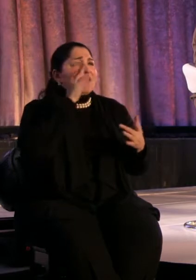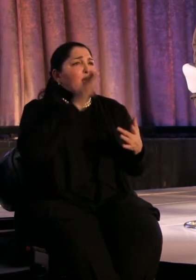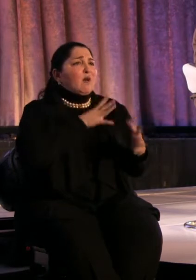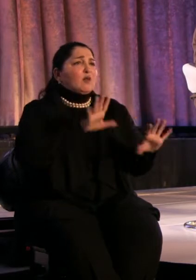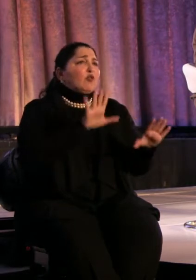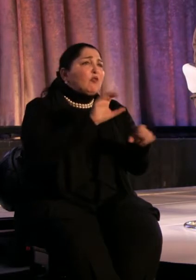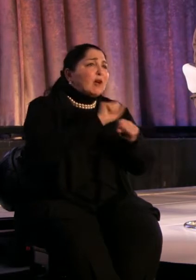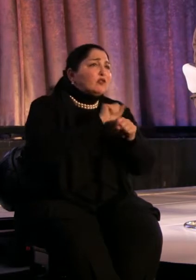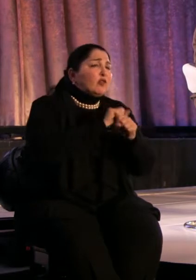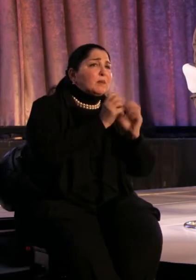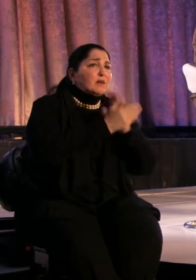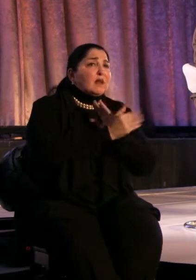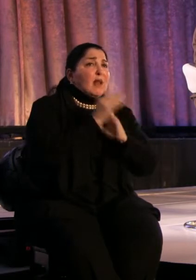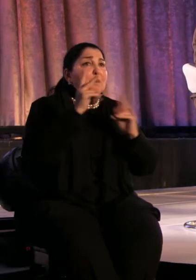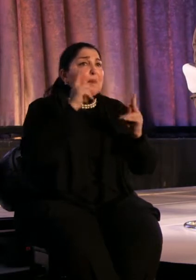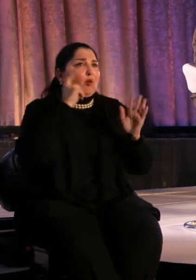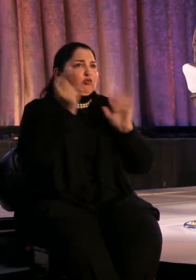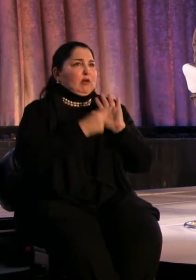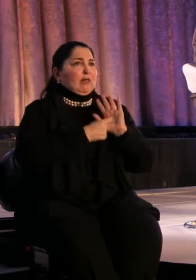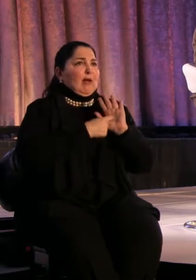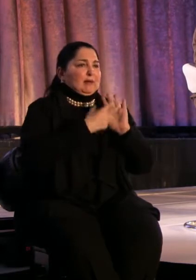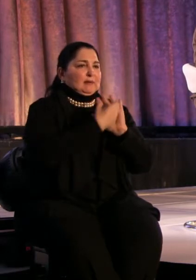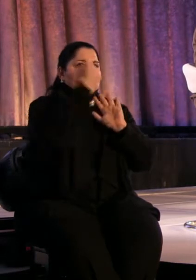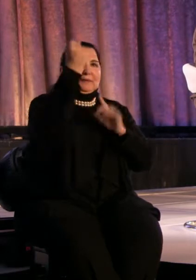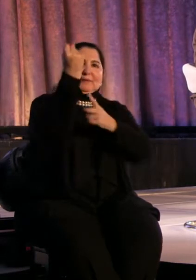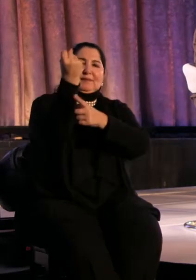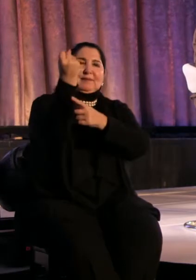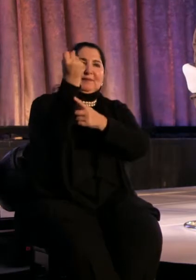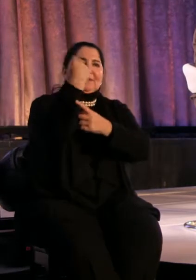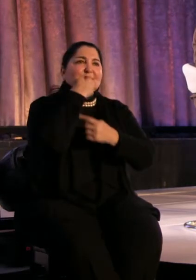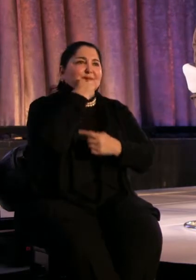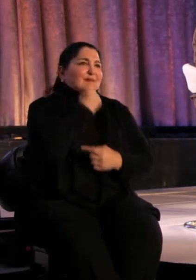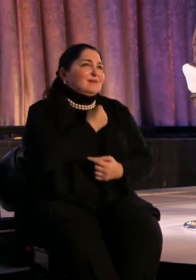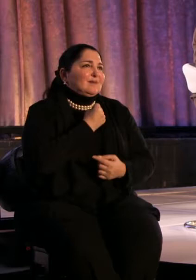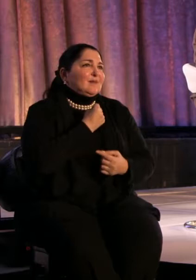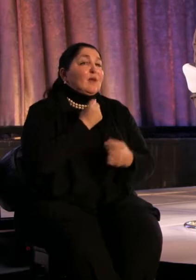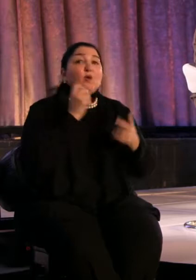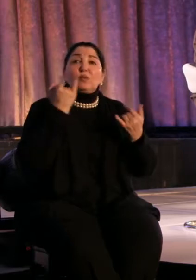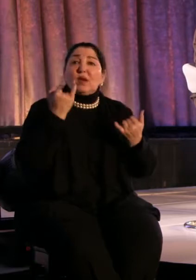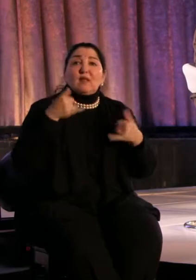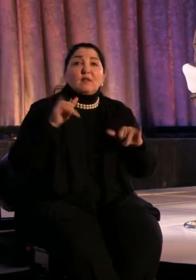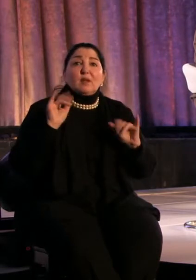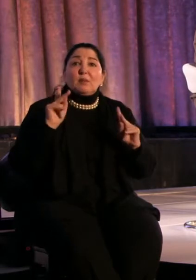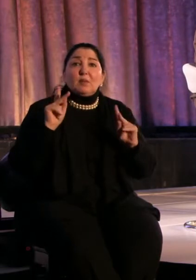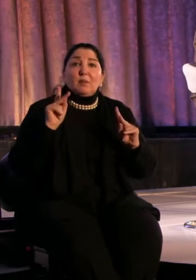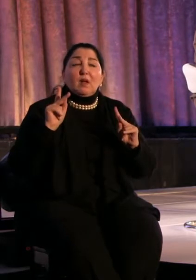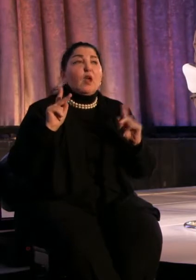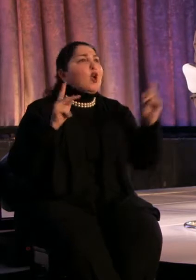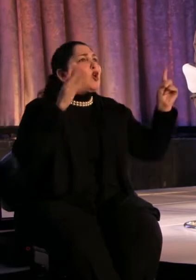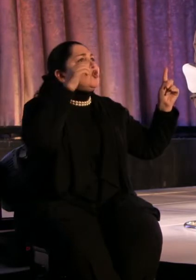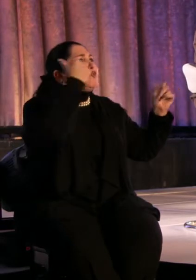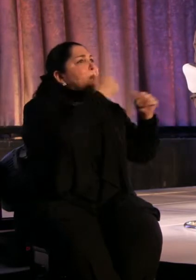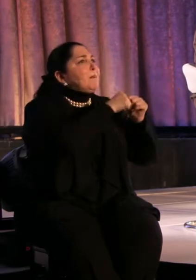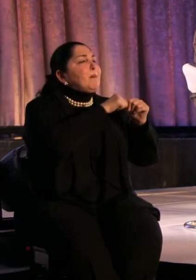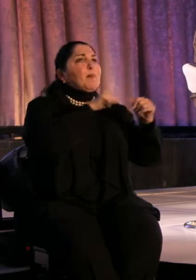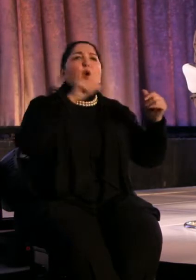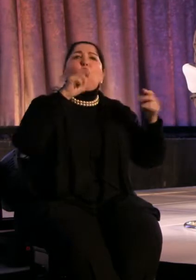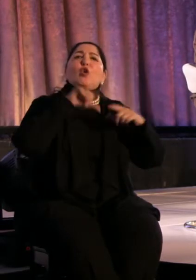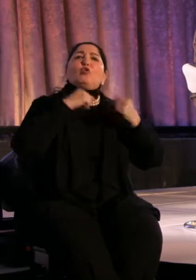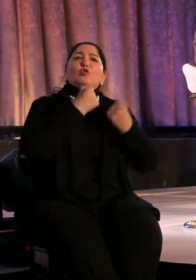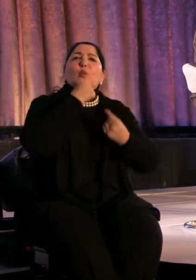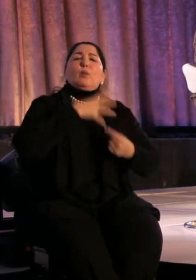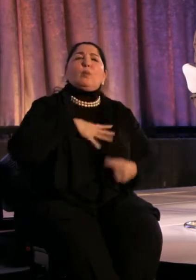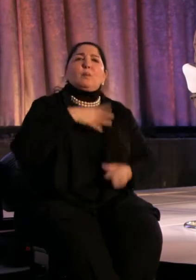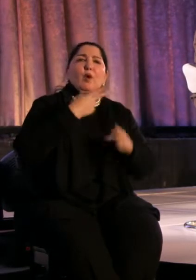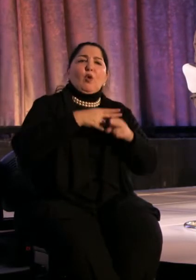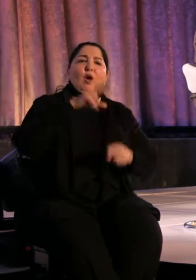And today there are still people doing a great job. It's just harder to find them. Do you remember the shaming of the Dixie chicks in 2003?